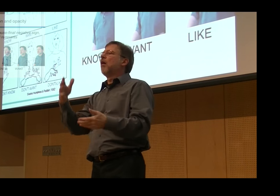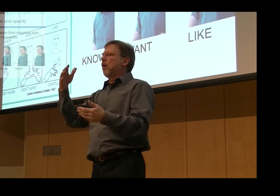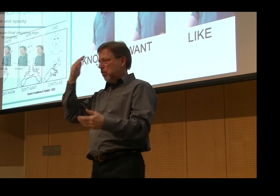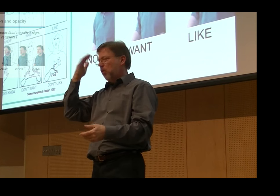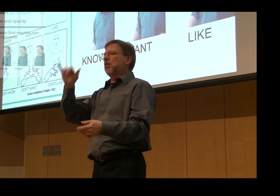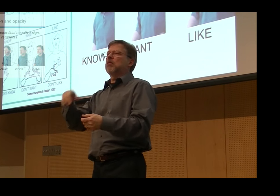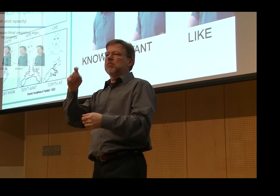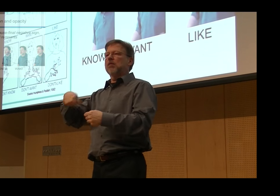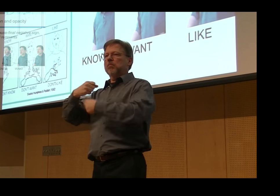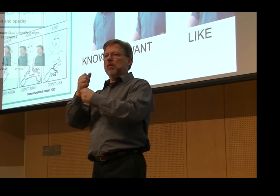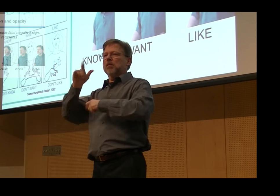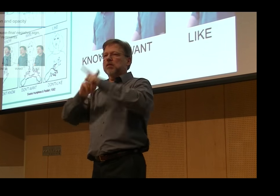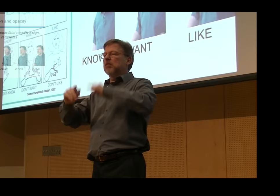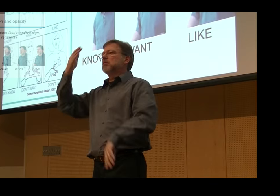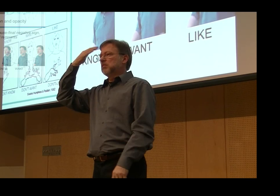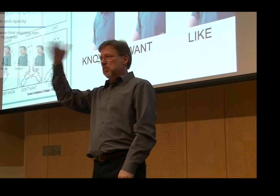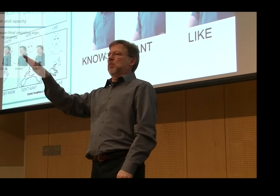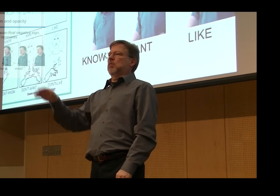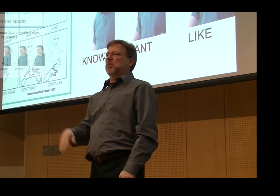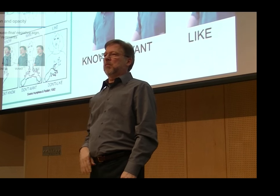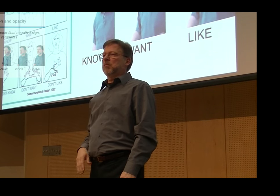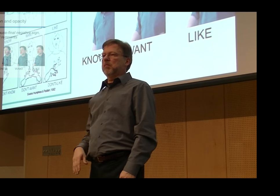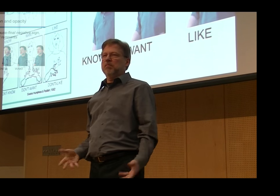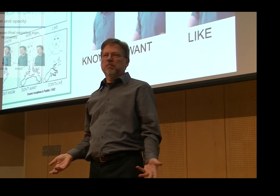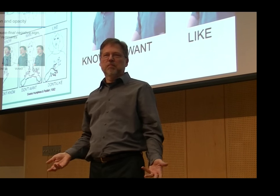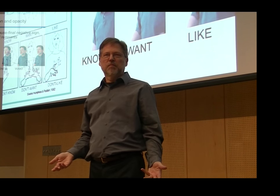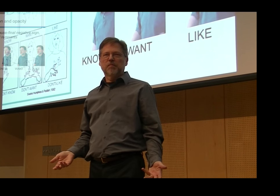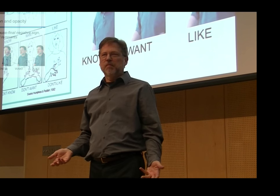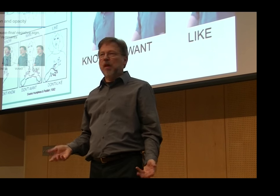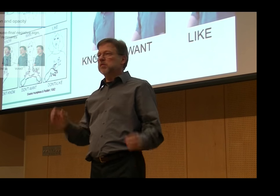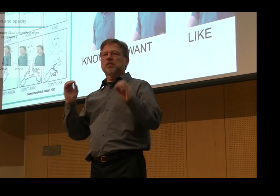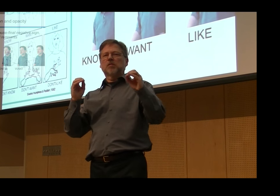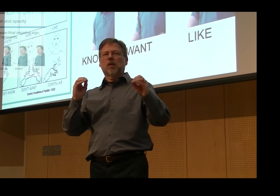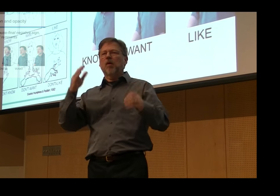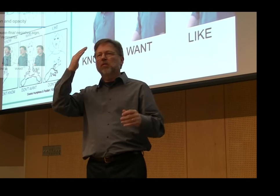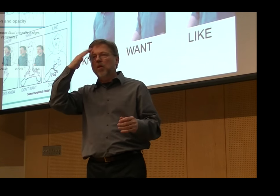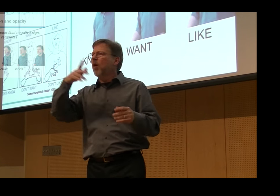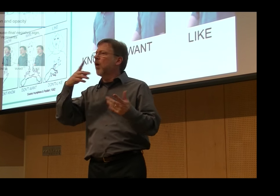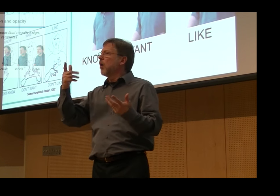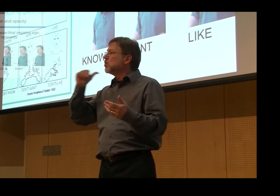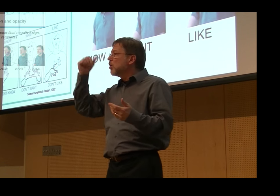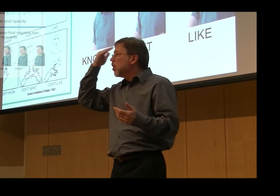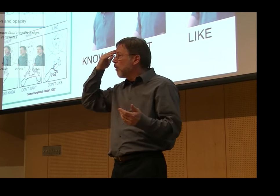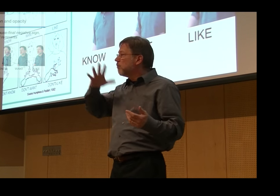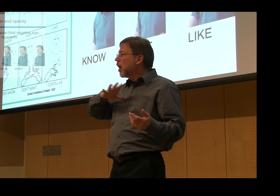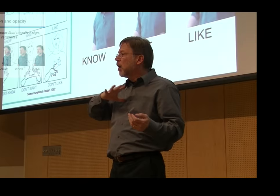In that position of the negative sign being produced after the sign it is negating, in that